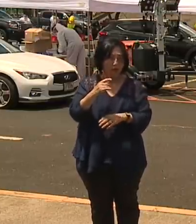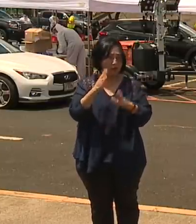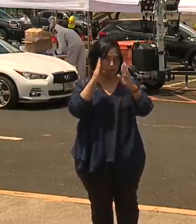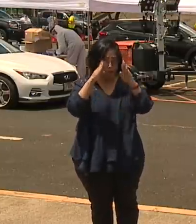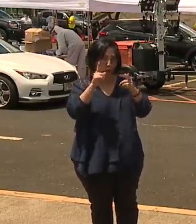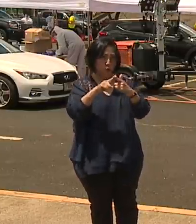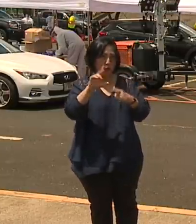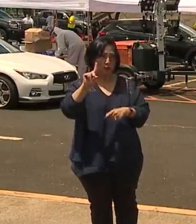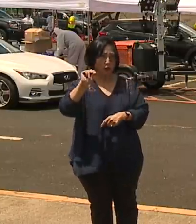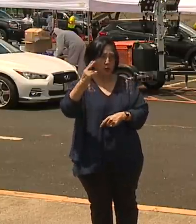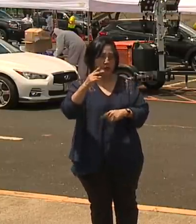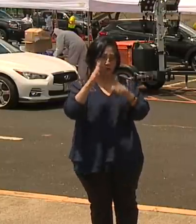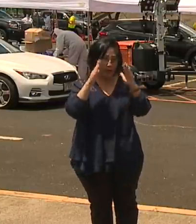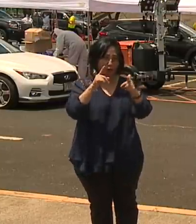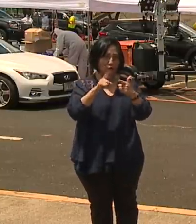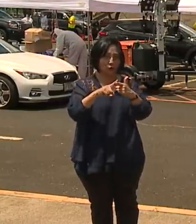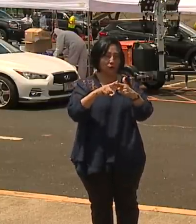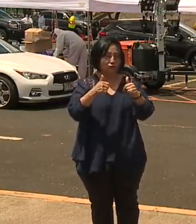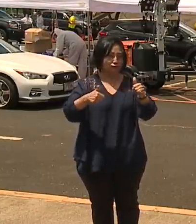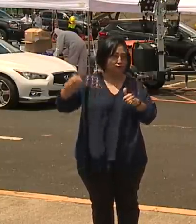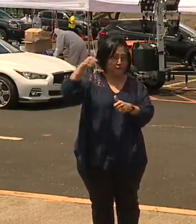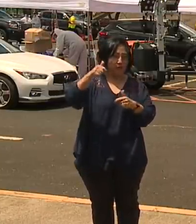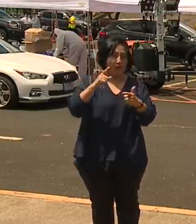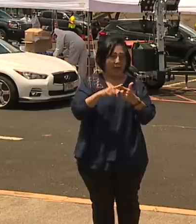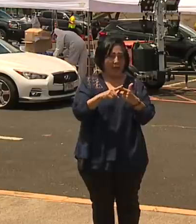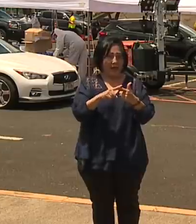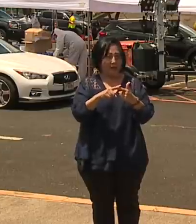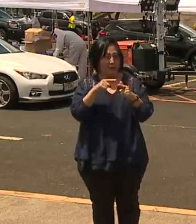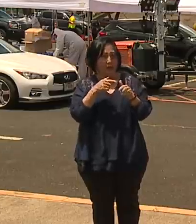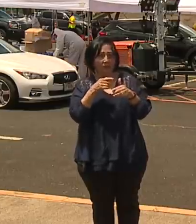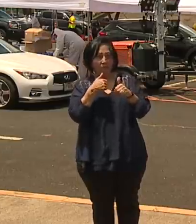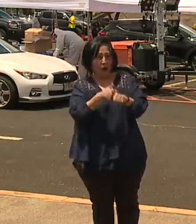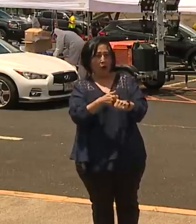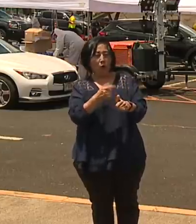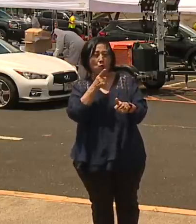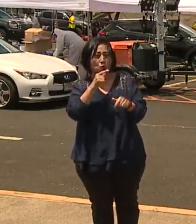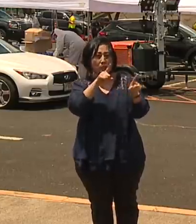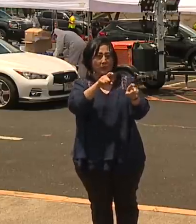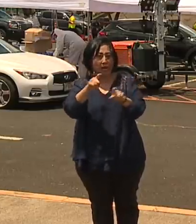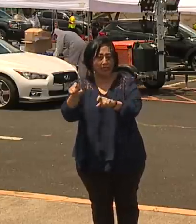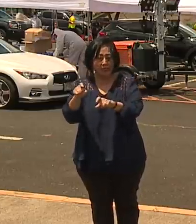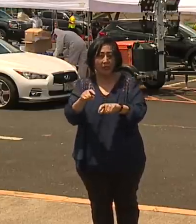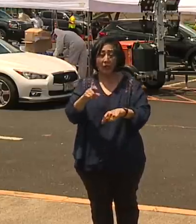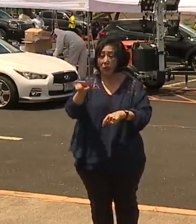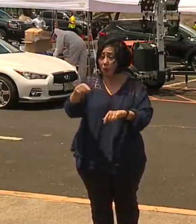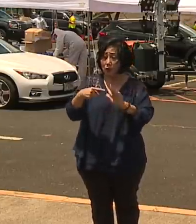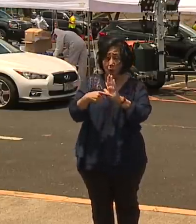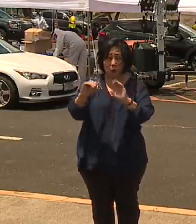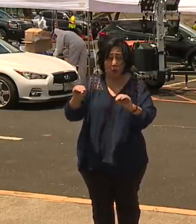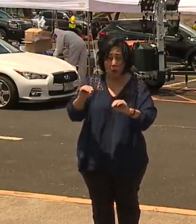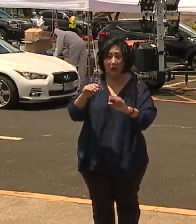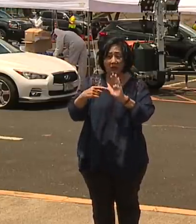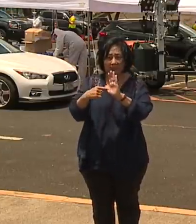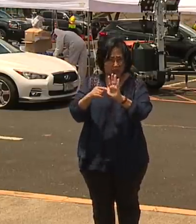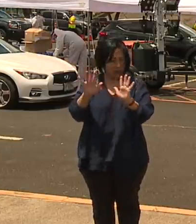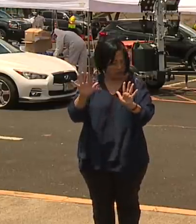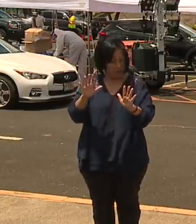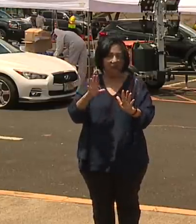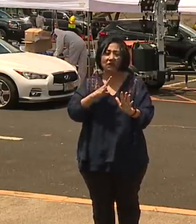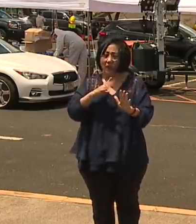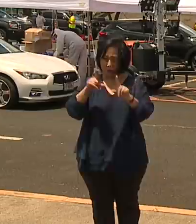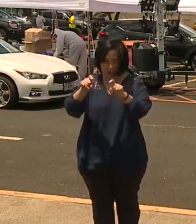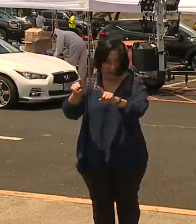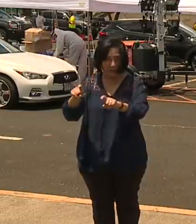providers in terms of who should be tested and that asymptomatic testing in those scenarios is perfectly appropriate and advisable